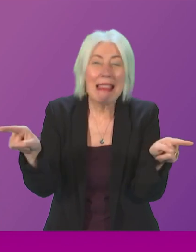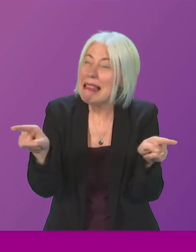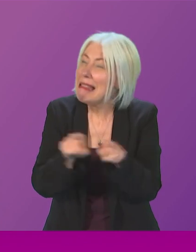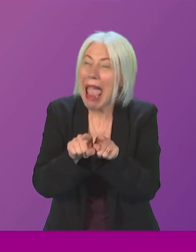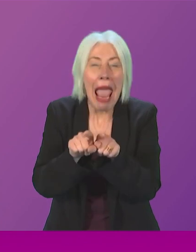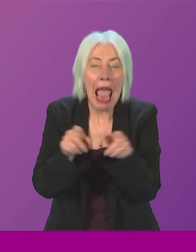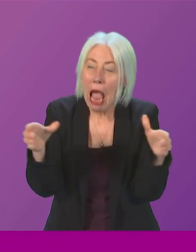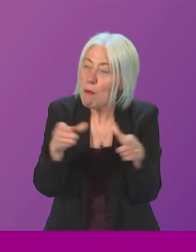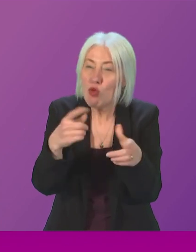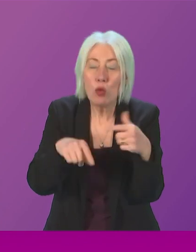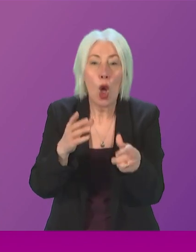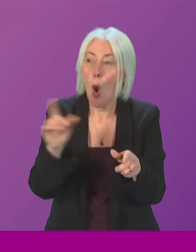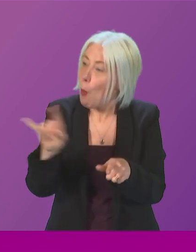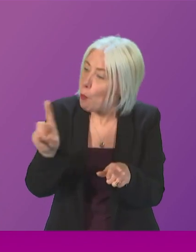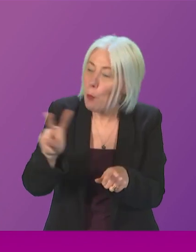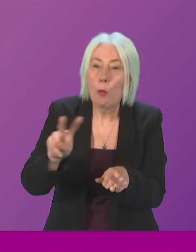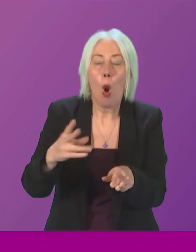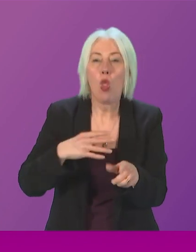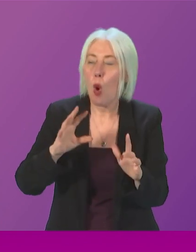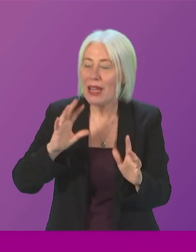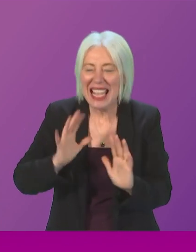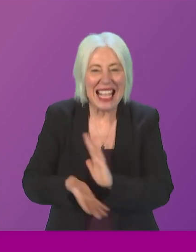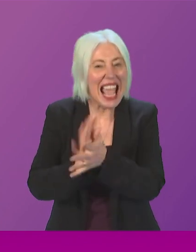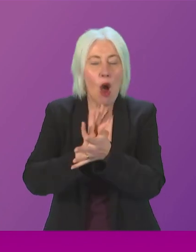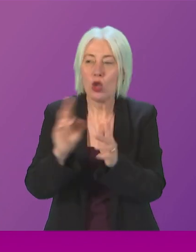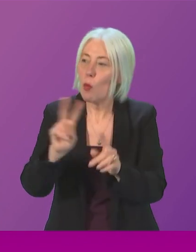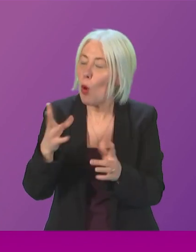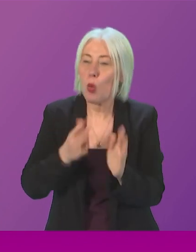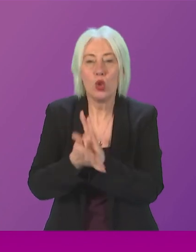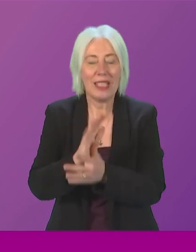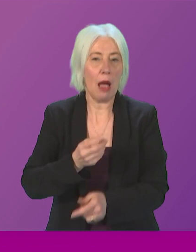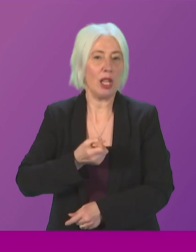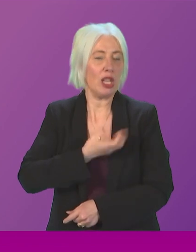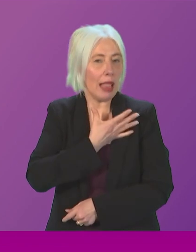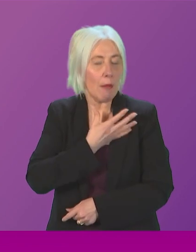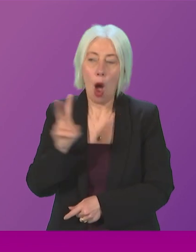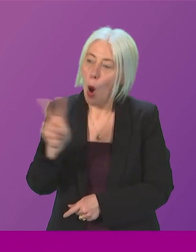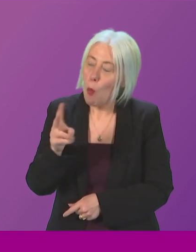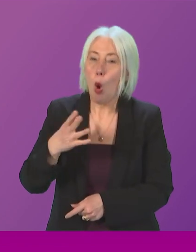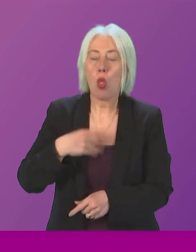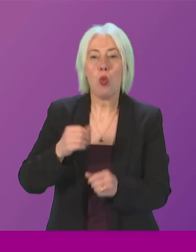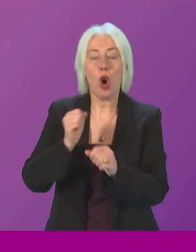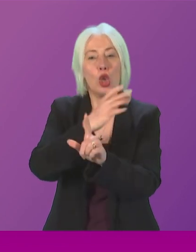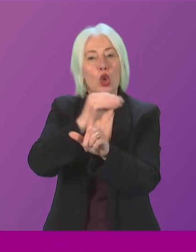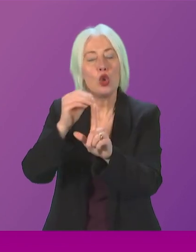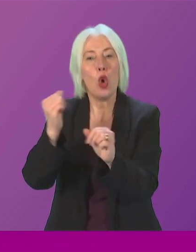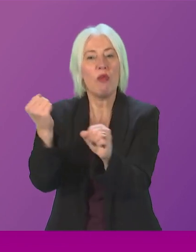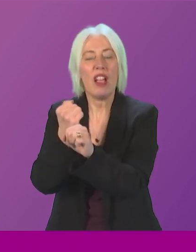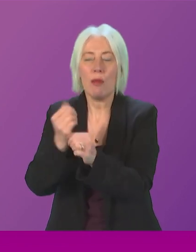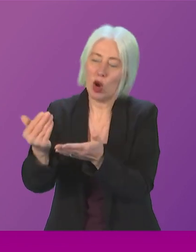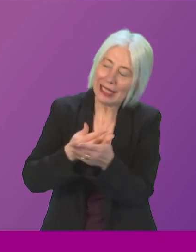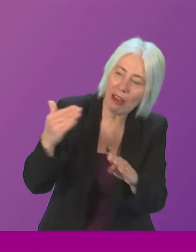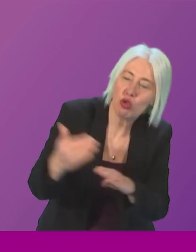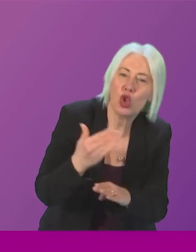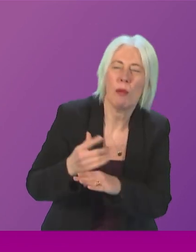division both wanting chaos both wanting to damage labour both wanting a Tory government all about saving their jobs